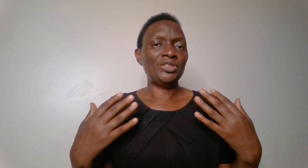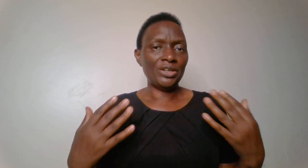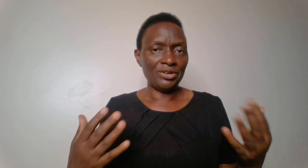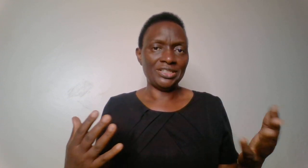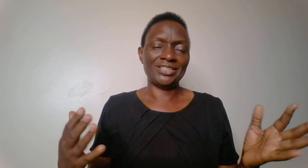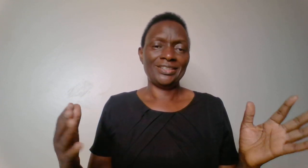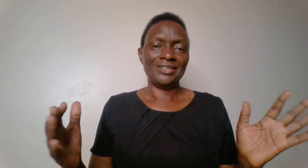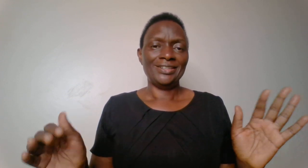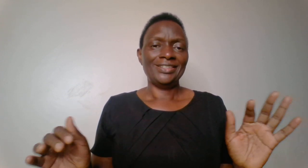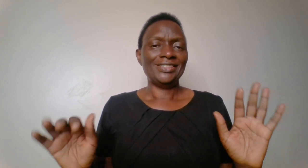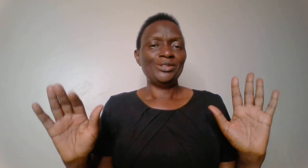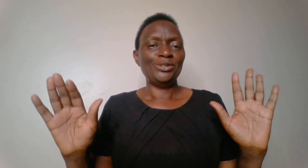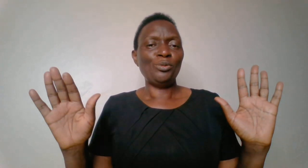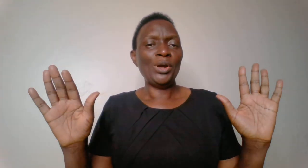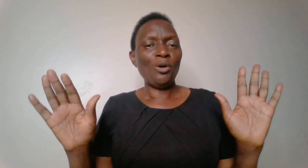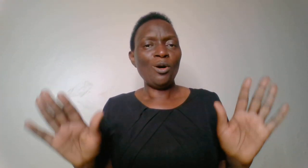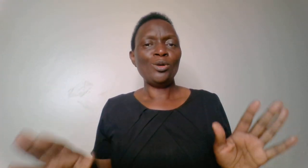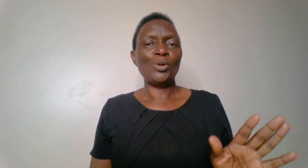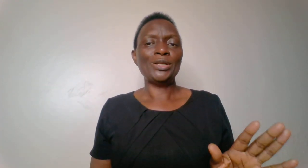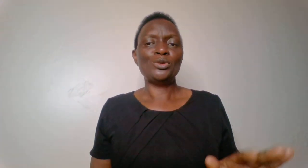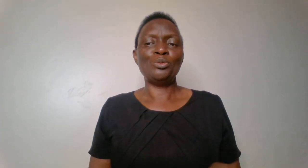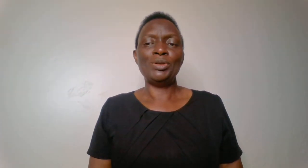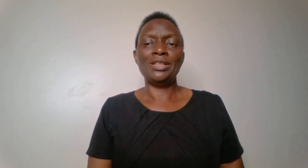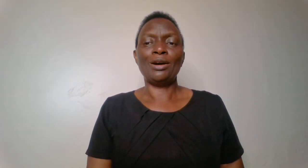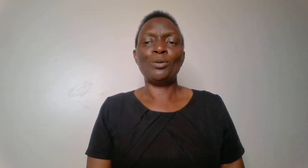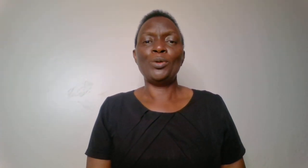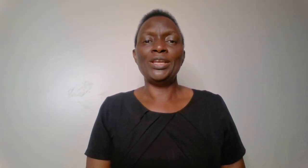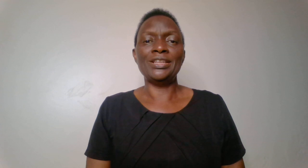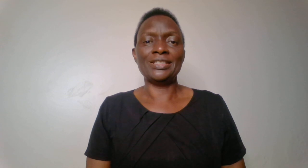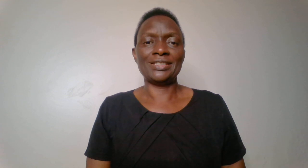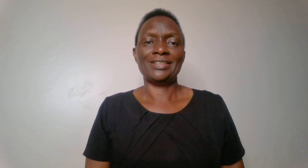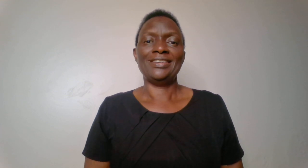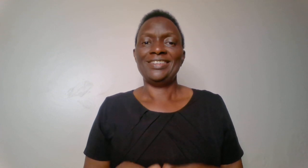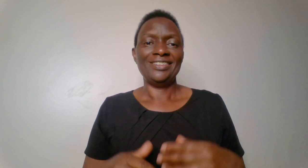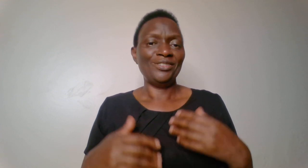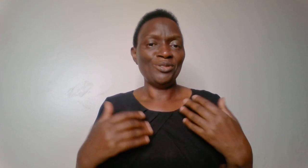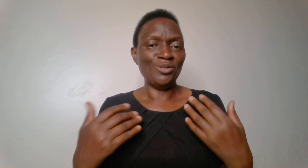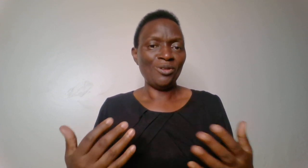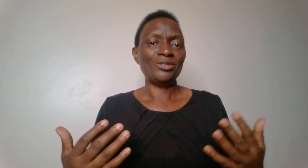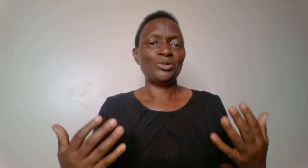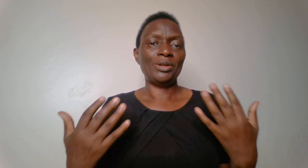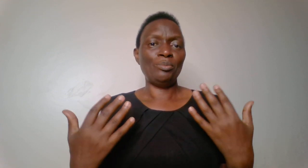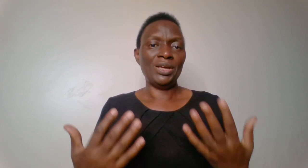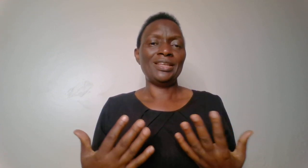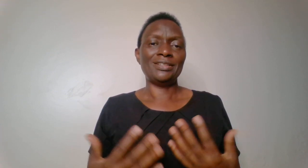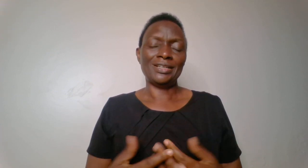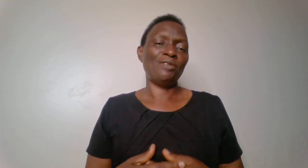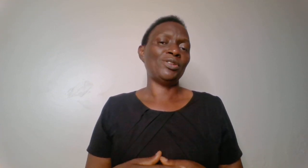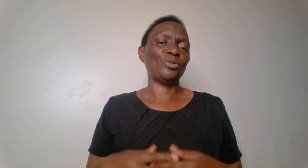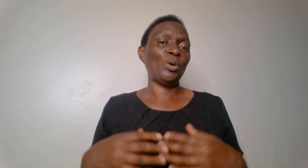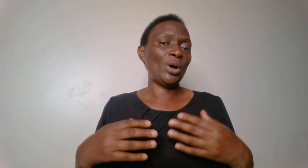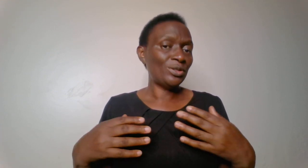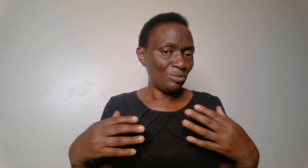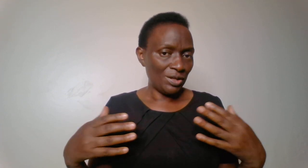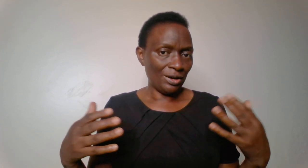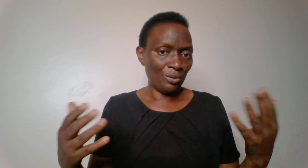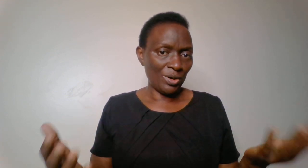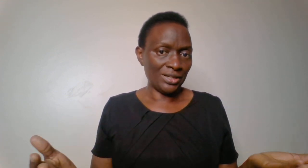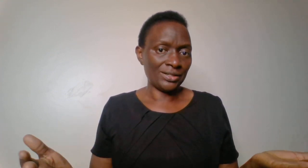cherished. We all want to be the queens, you know, to the men that love us. We want to be the queens.